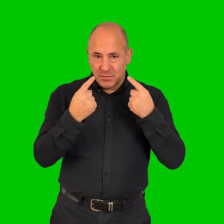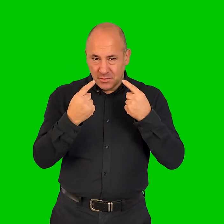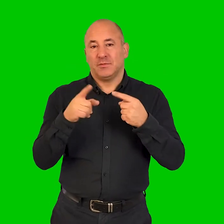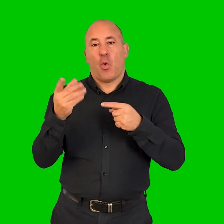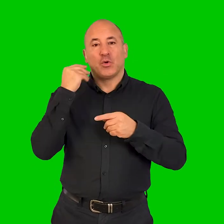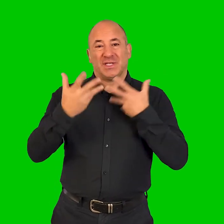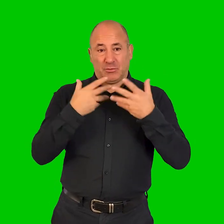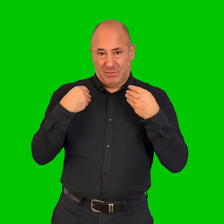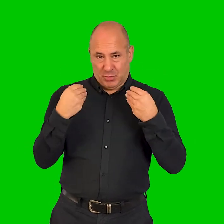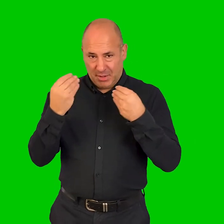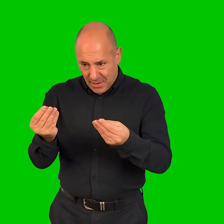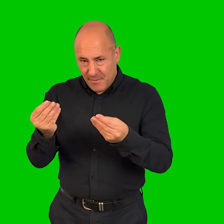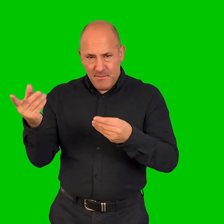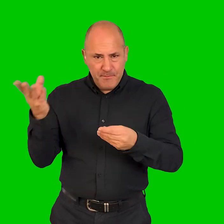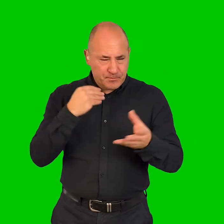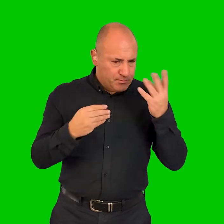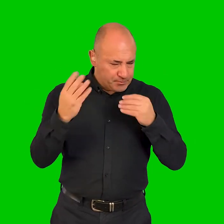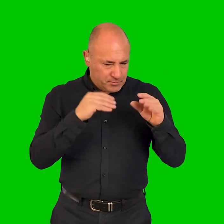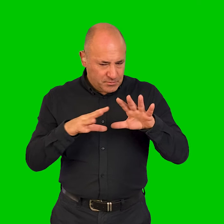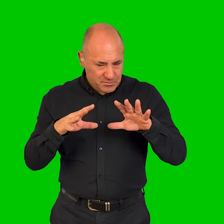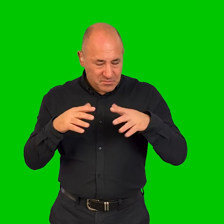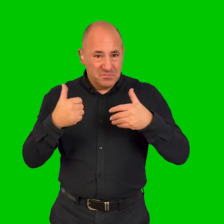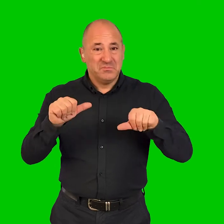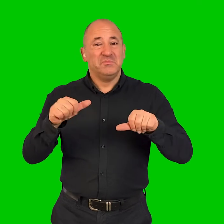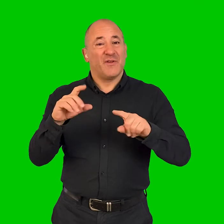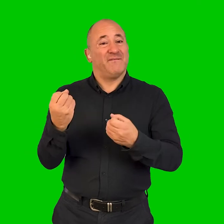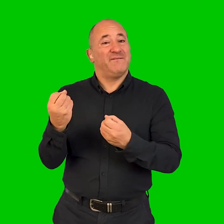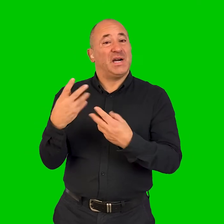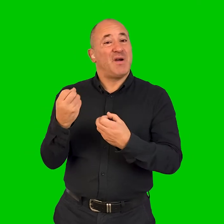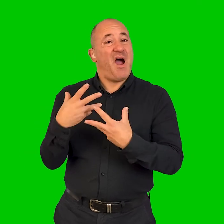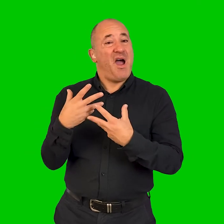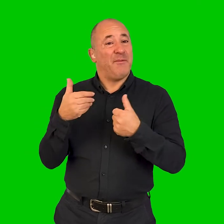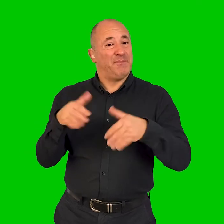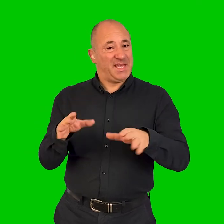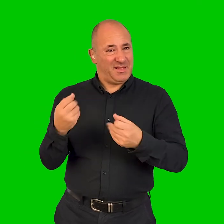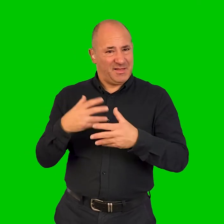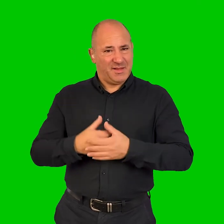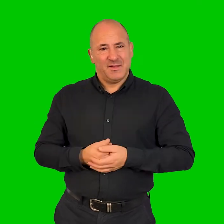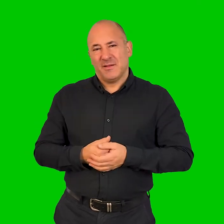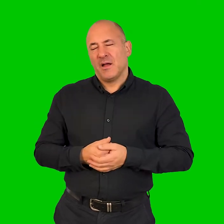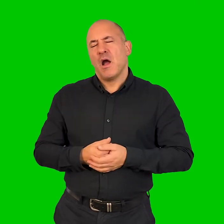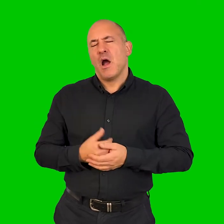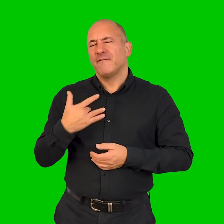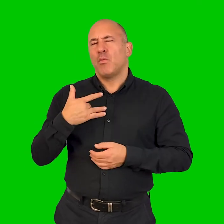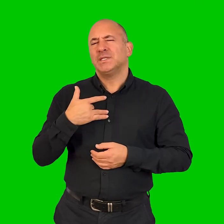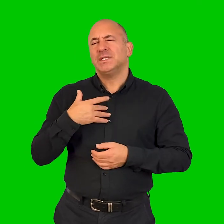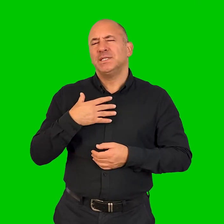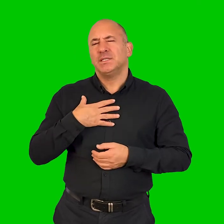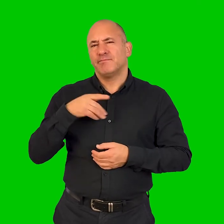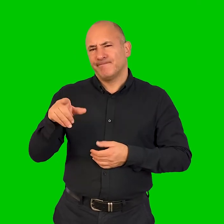sound from the film, and she had my audio description, and she was able to give me that feedback, and I think for me that that is important that